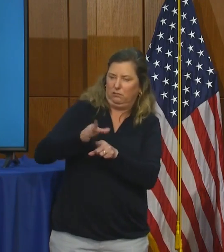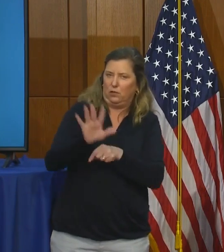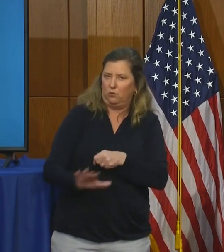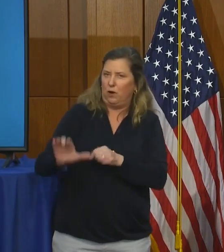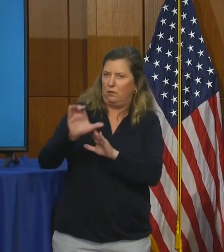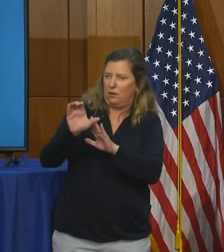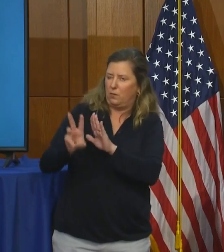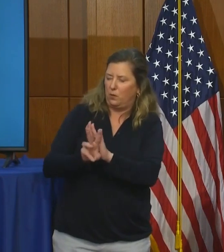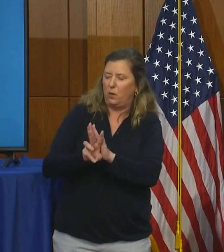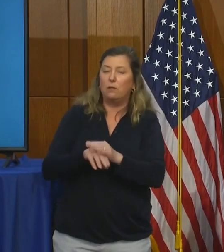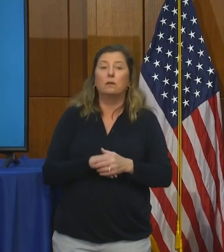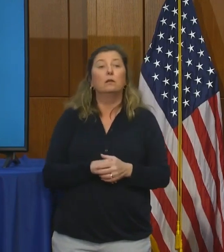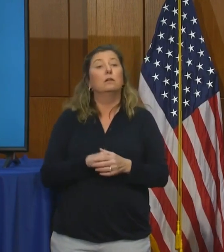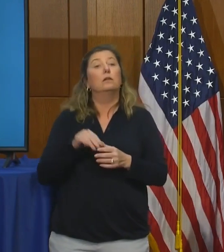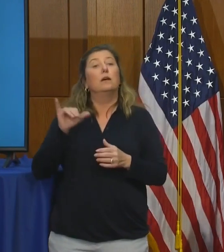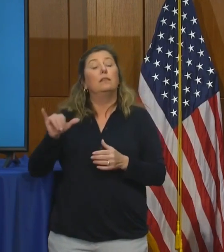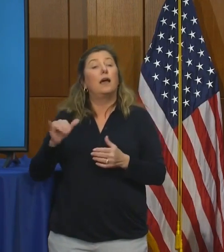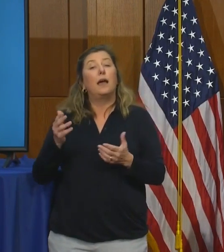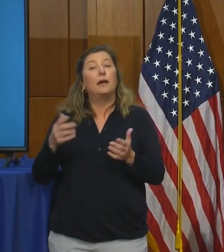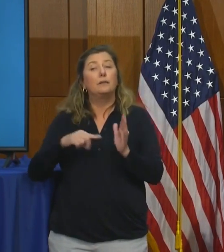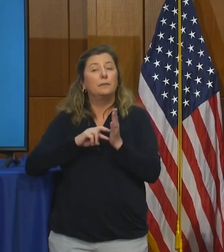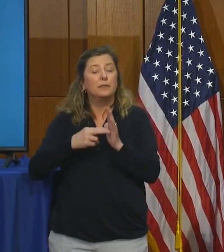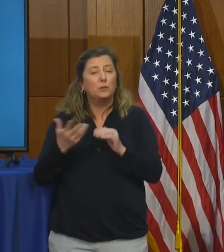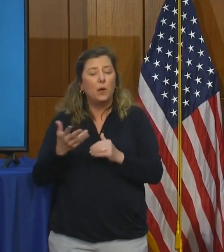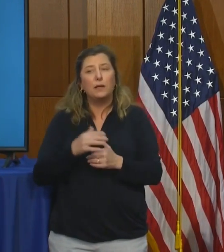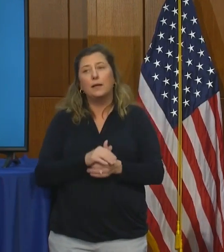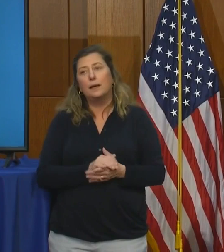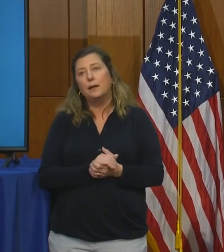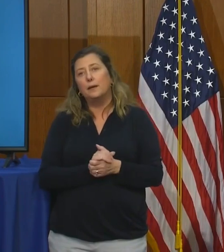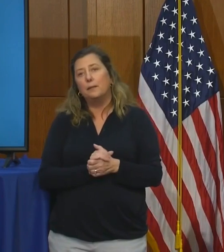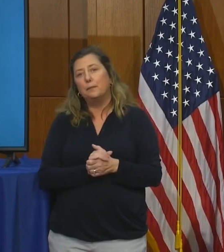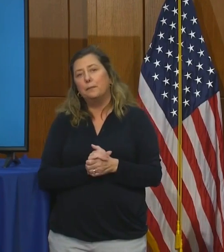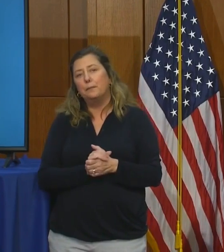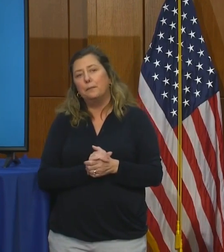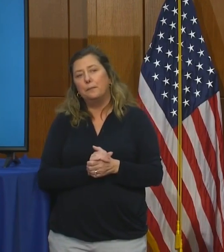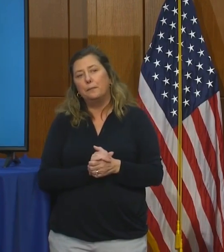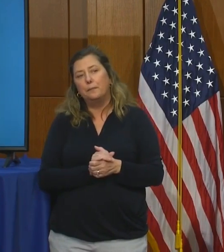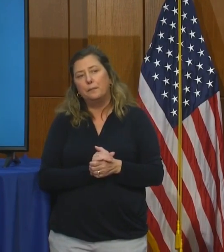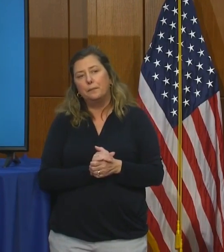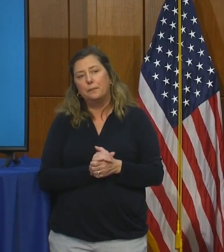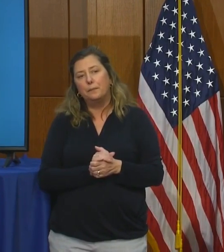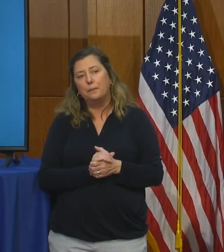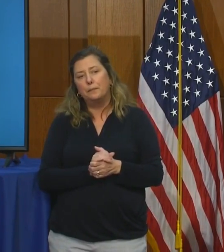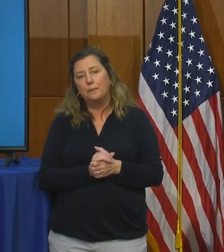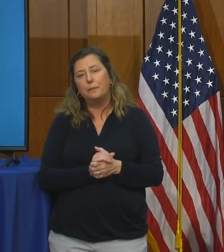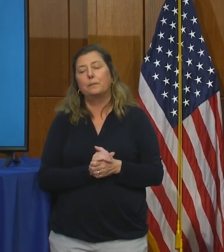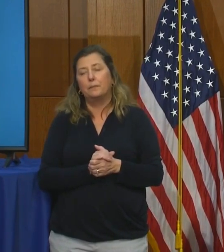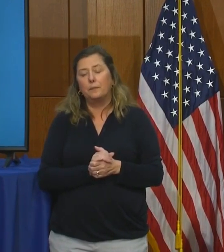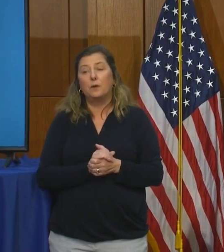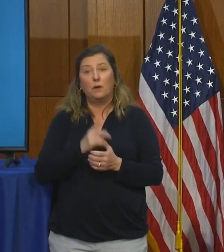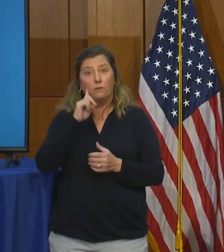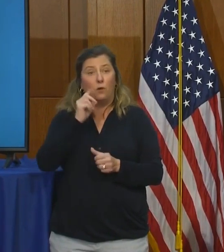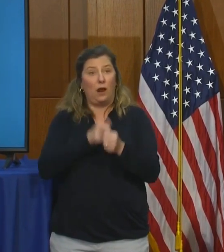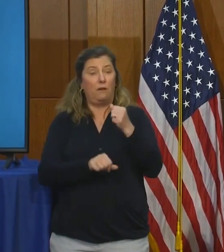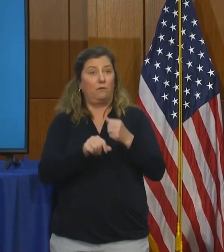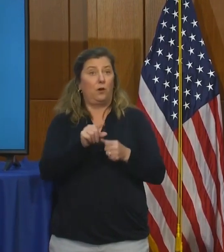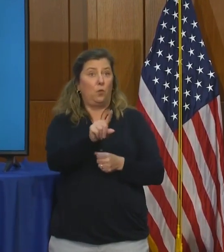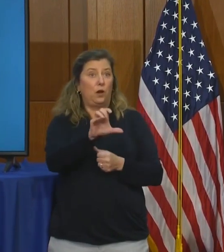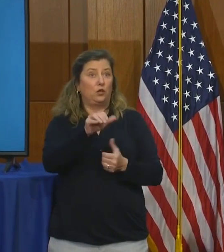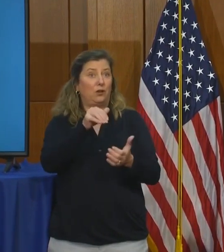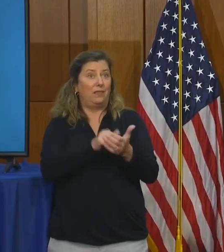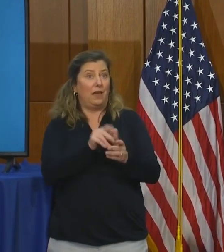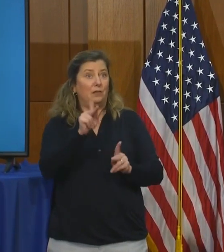mentioned previously, what this represents is about having 15 contact tracers for every 100,000 people